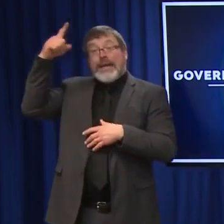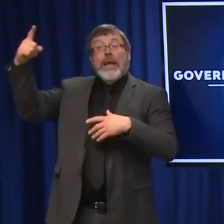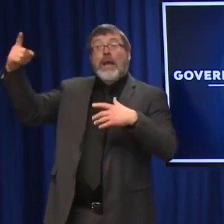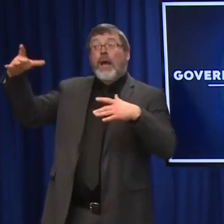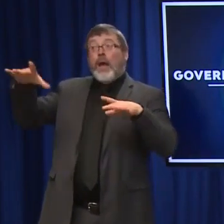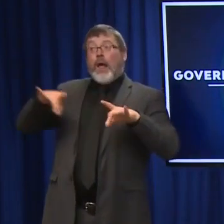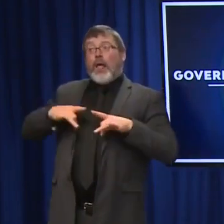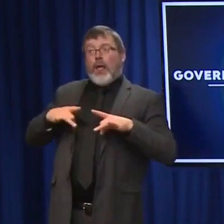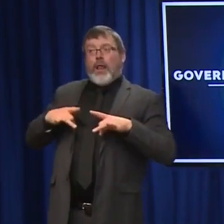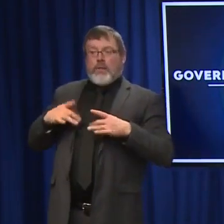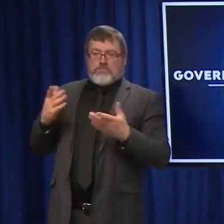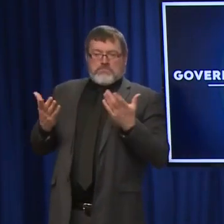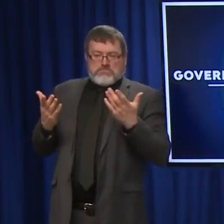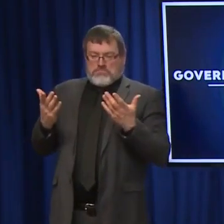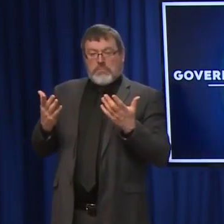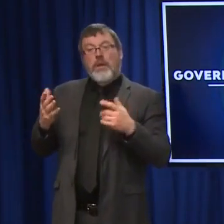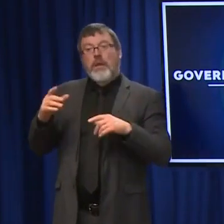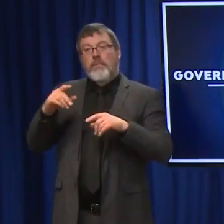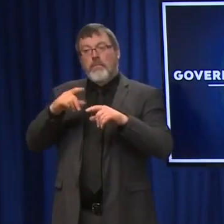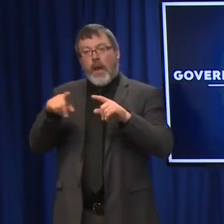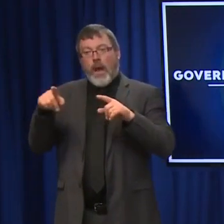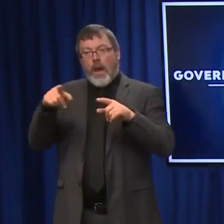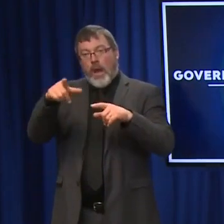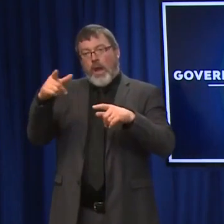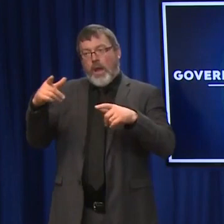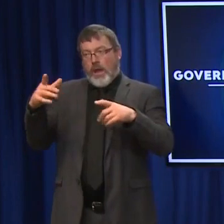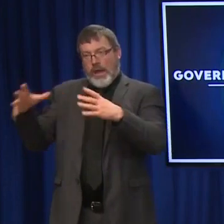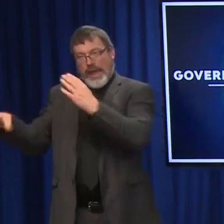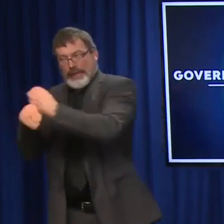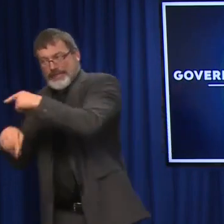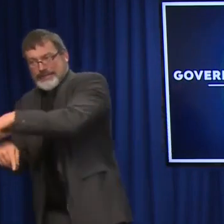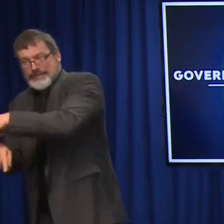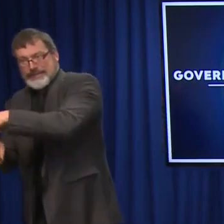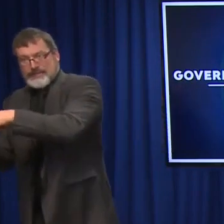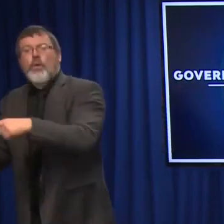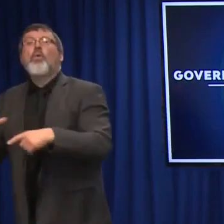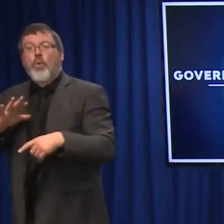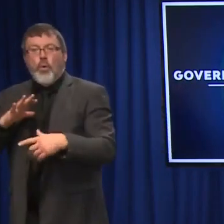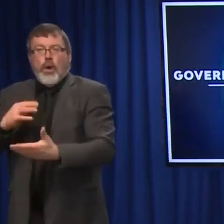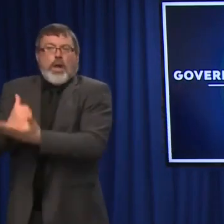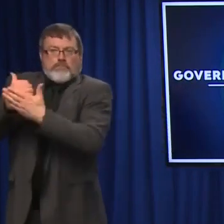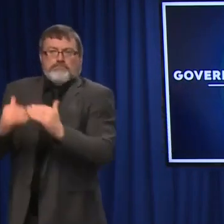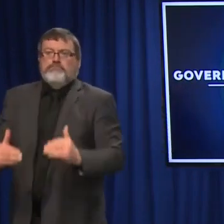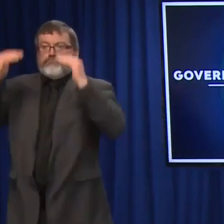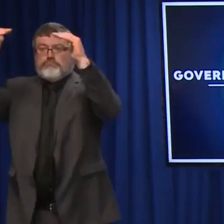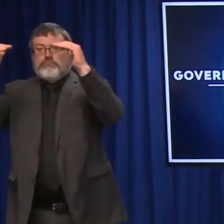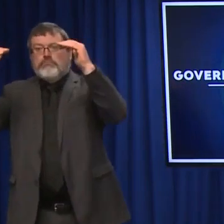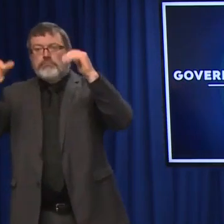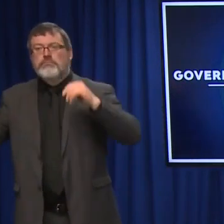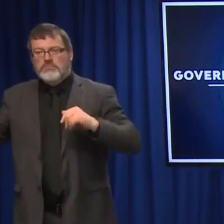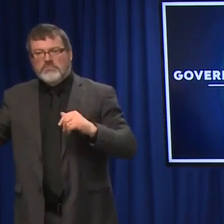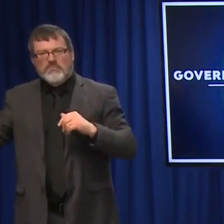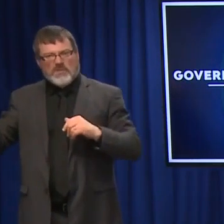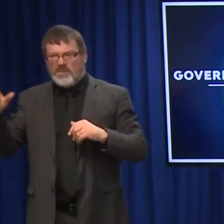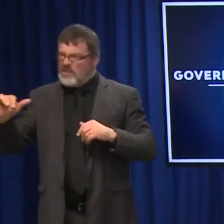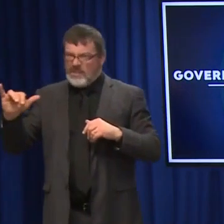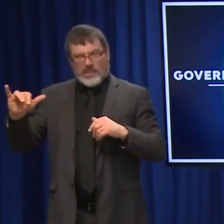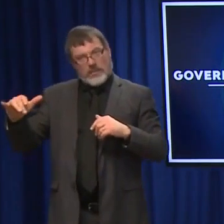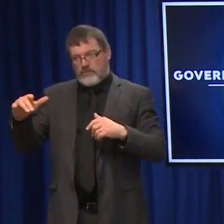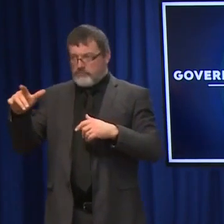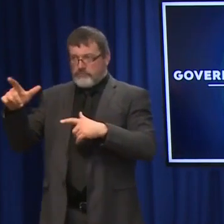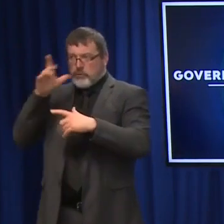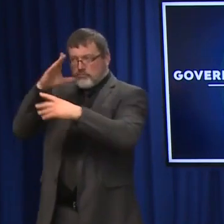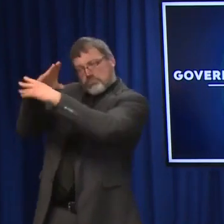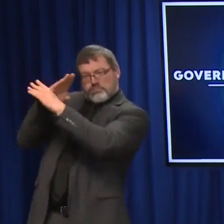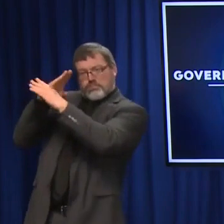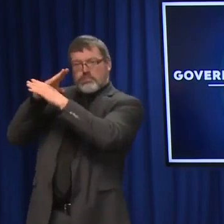It's being shown more clearly through the emerging studies that a booster dose is going to be more important against the Omicron variant than against